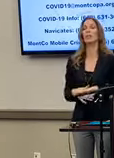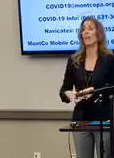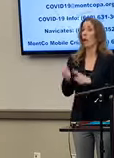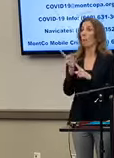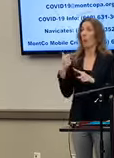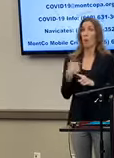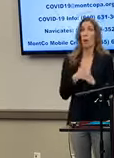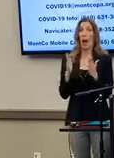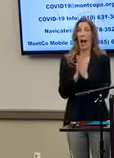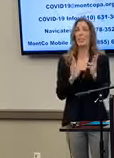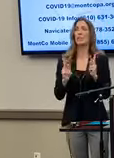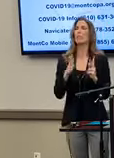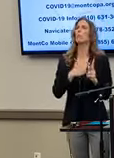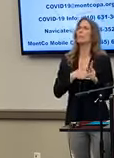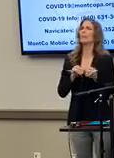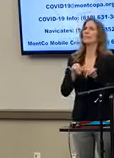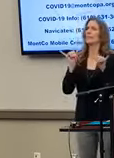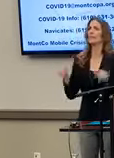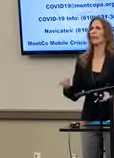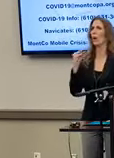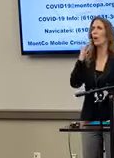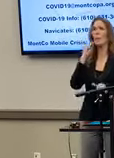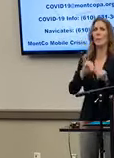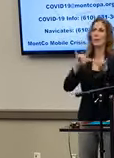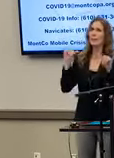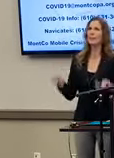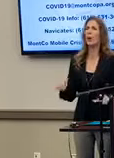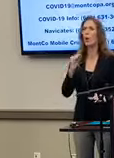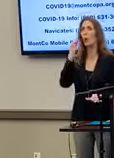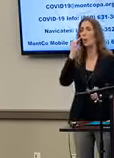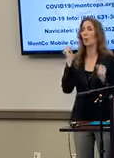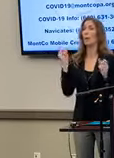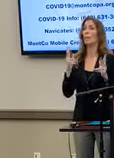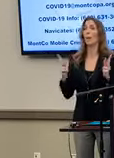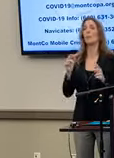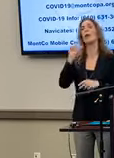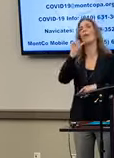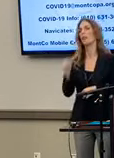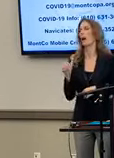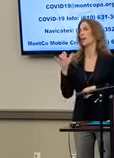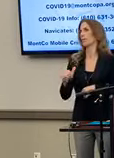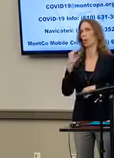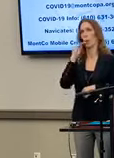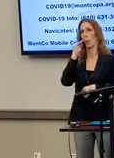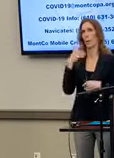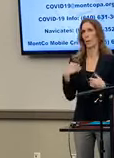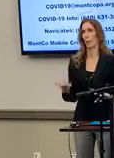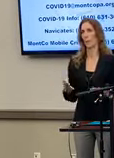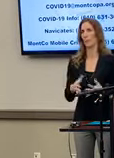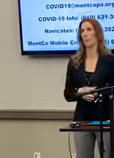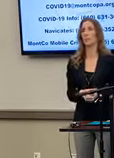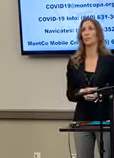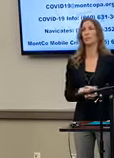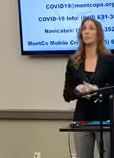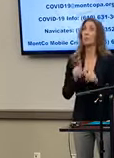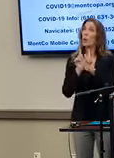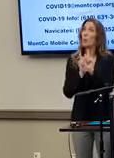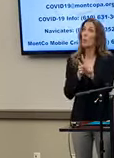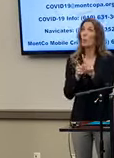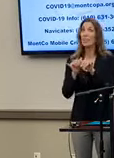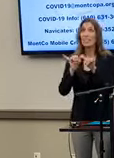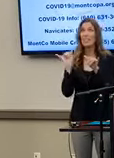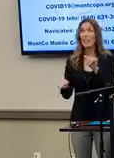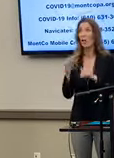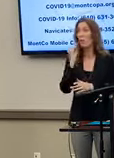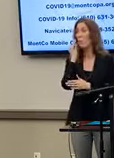we were asking people to stay at home, we have a lot of people who are not staying at home. And the whole point of staying at